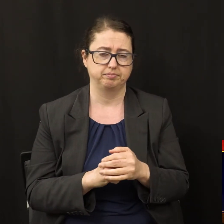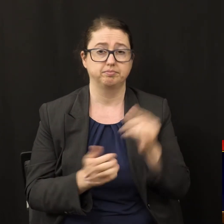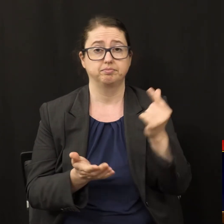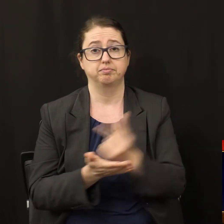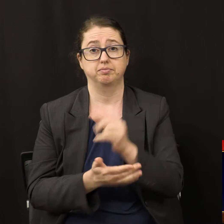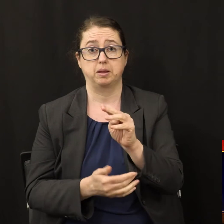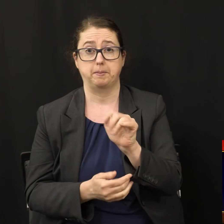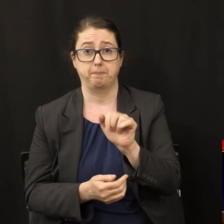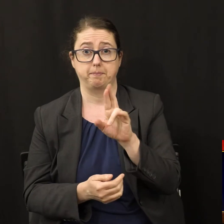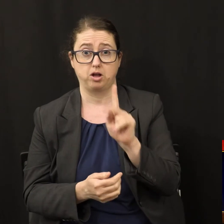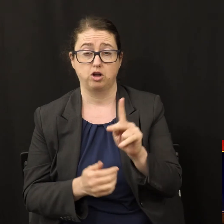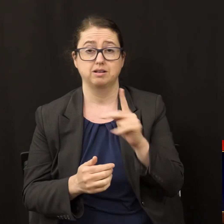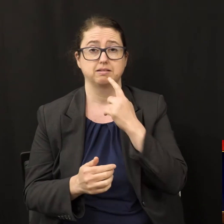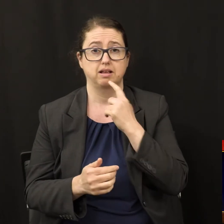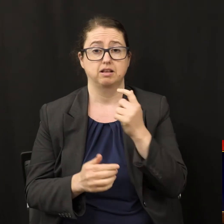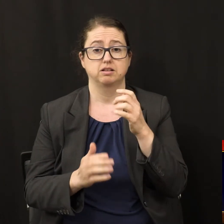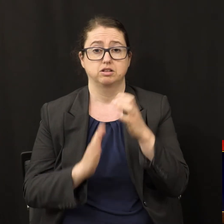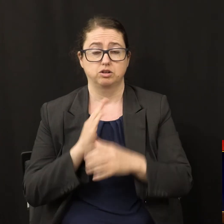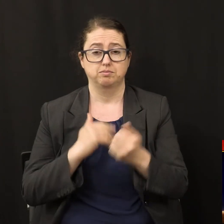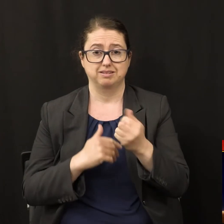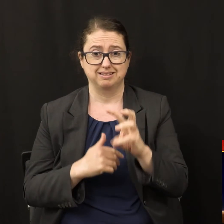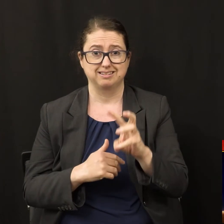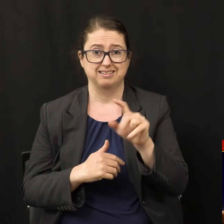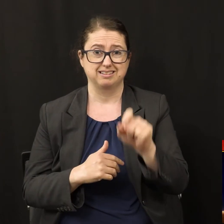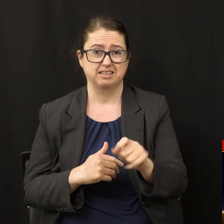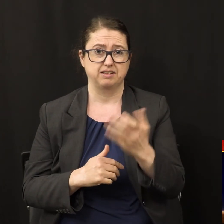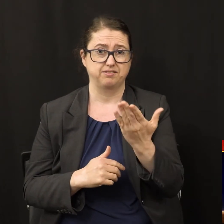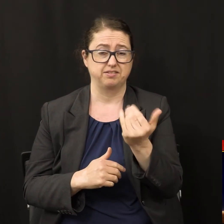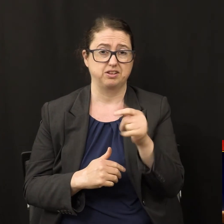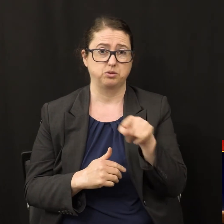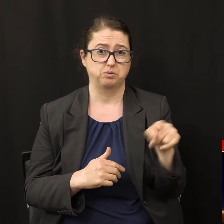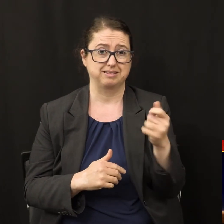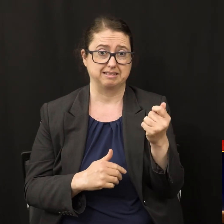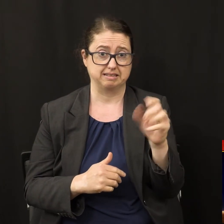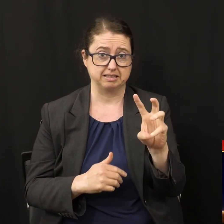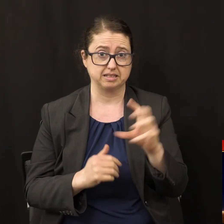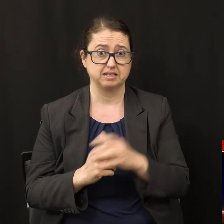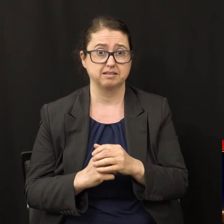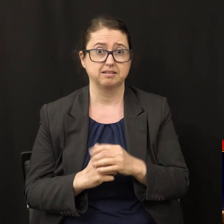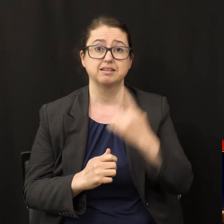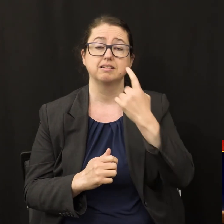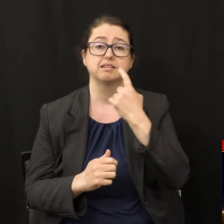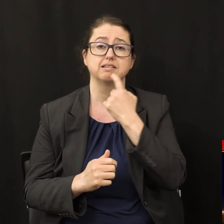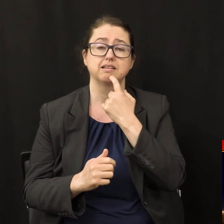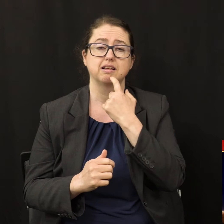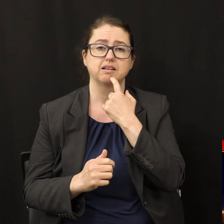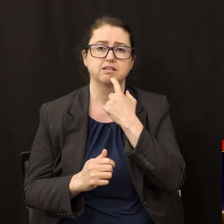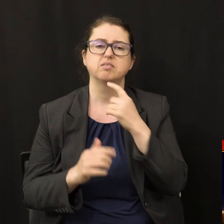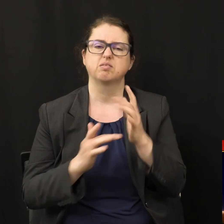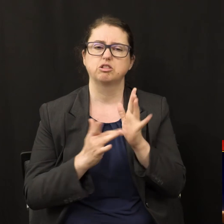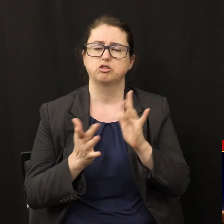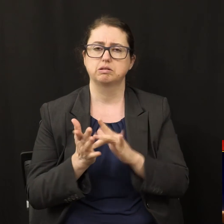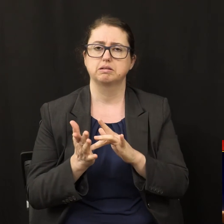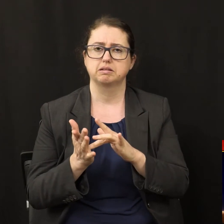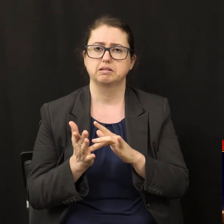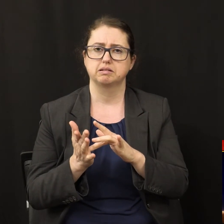adds in chapter 16, verses 15 and 16. And he said to them, this is Jesus. He said to them,